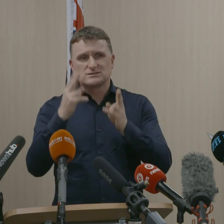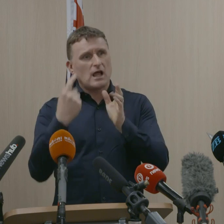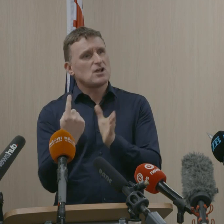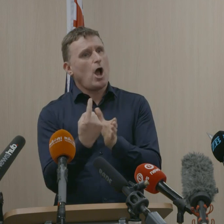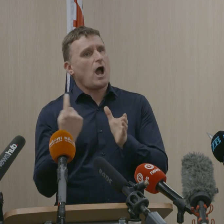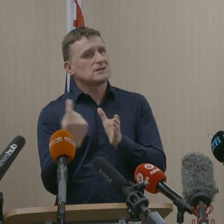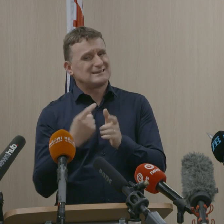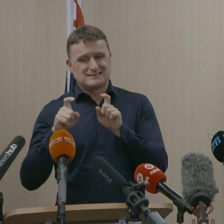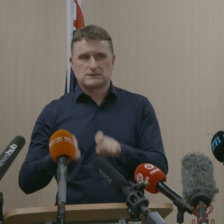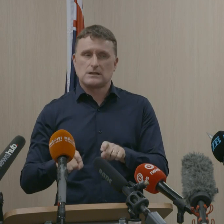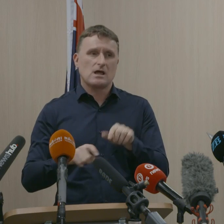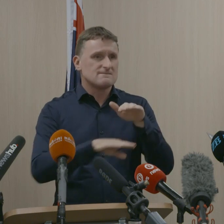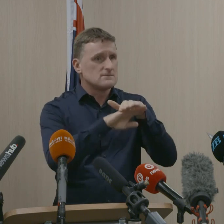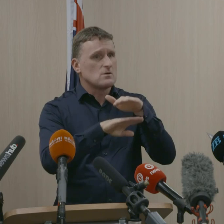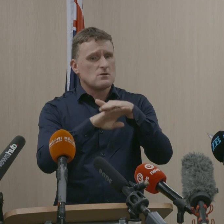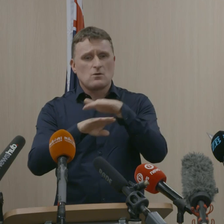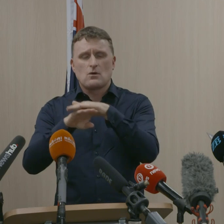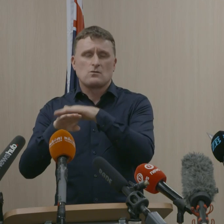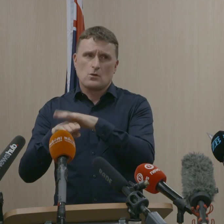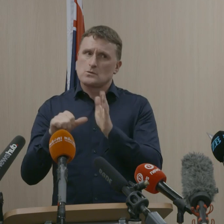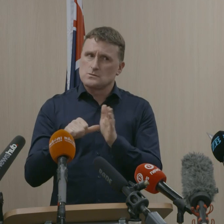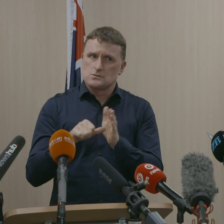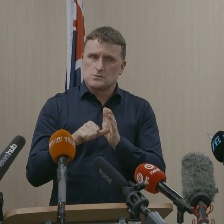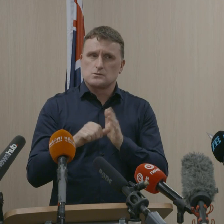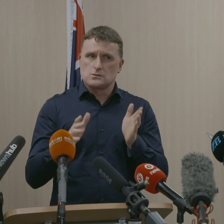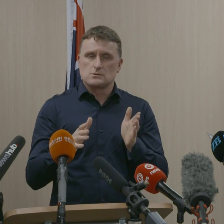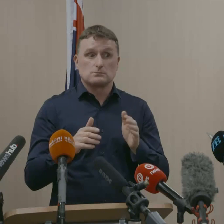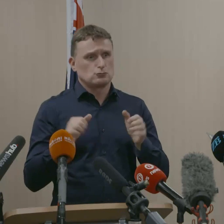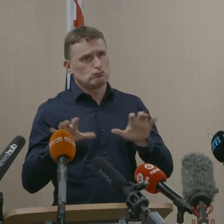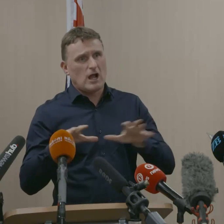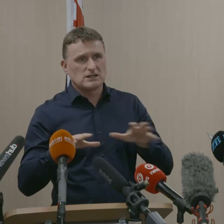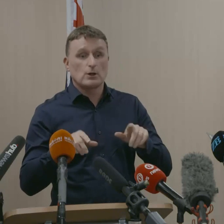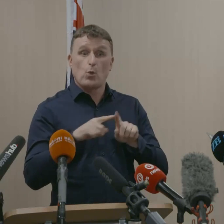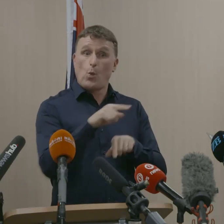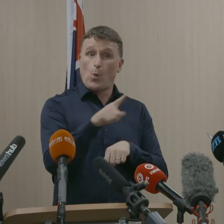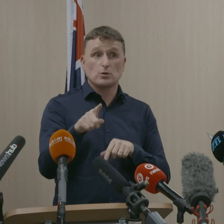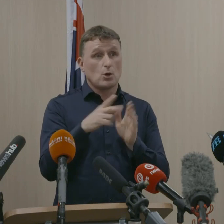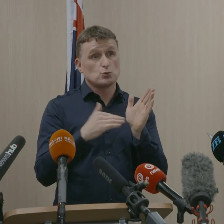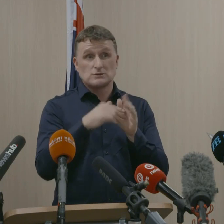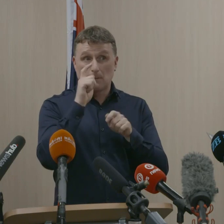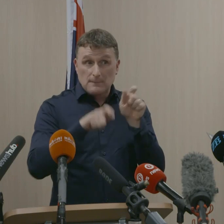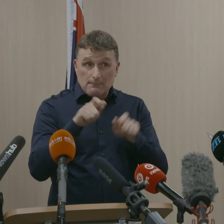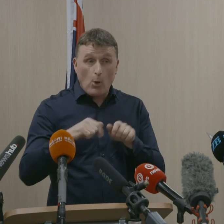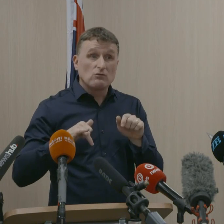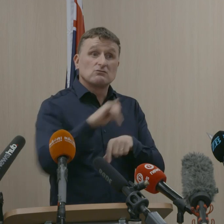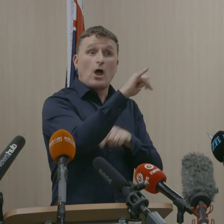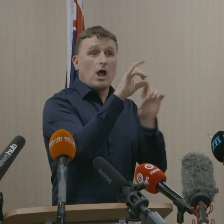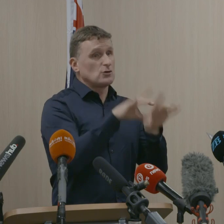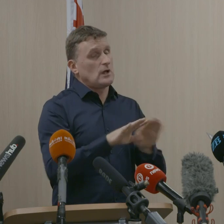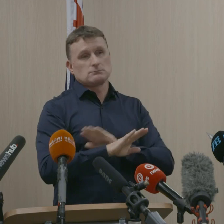is do not travel to Australia over the next eight weeks. We'll also be updating our official travel advice to reflect this.